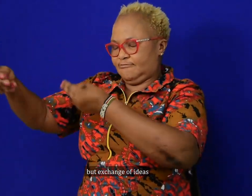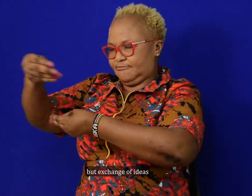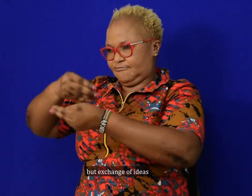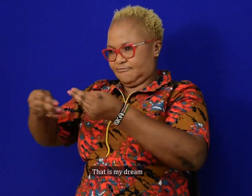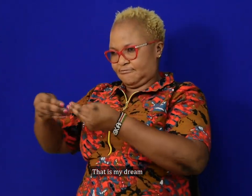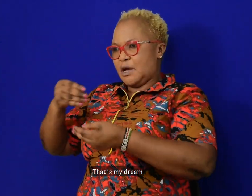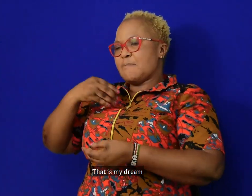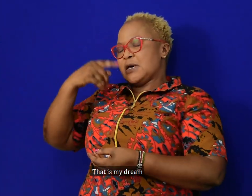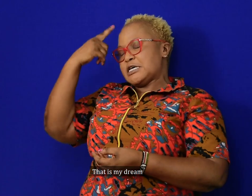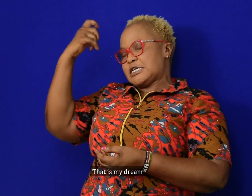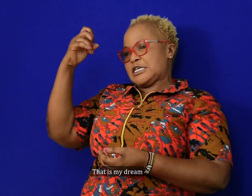That is my dream.